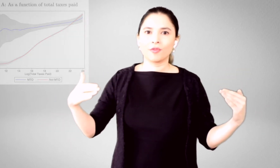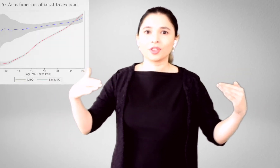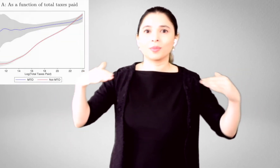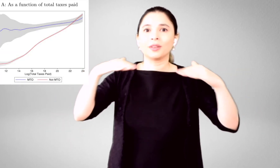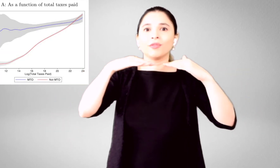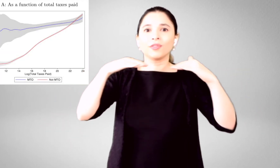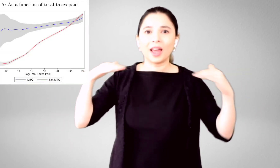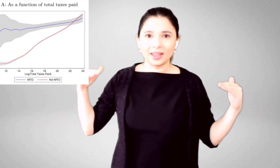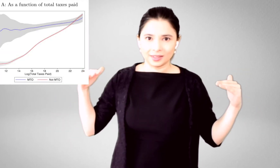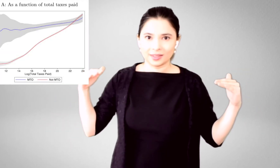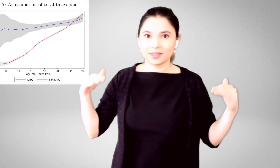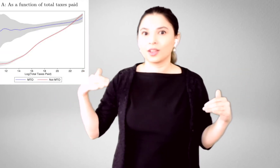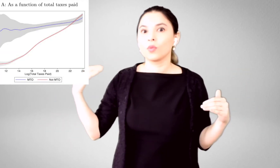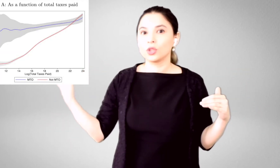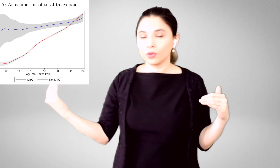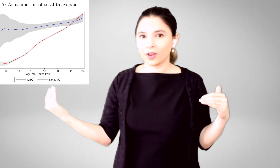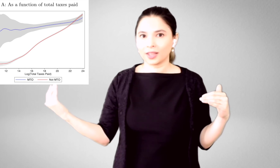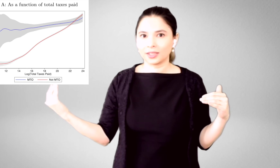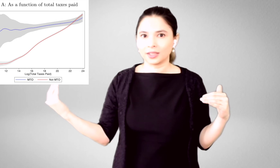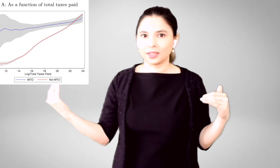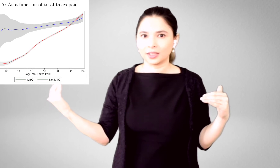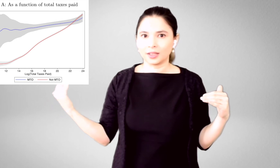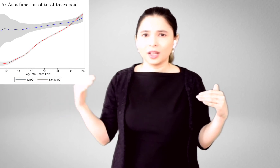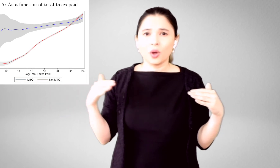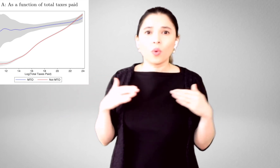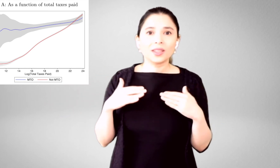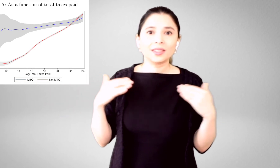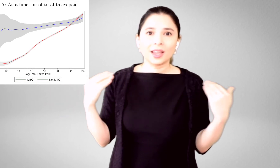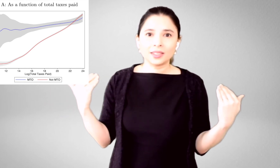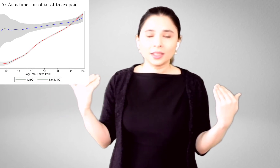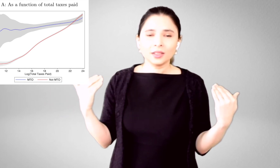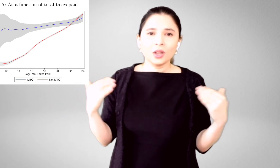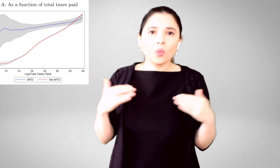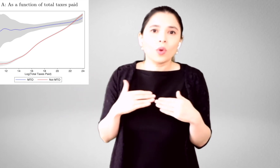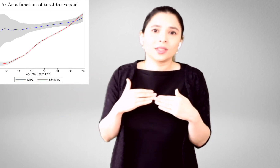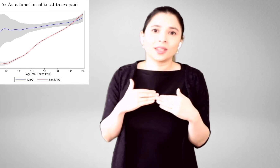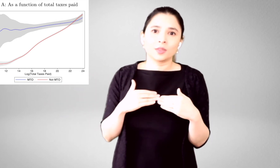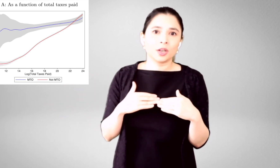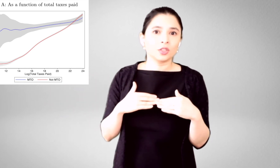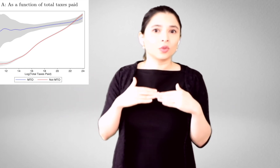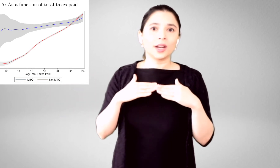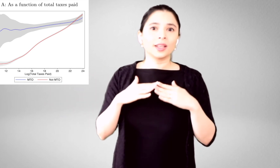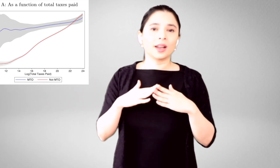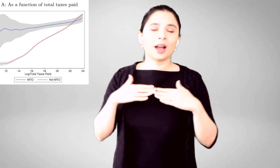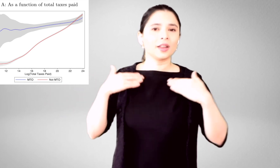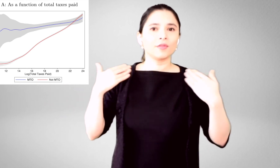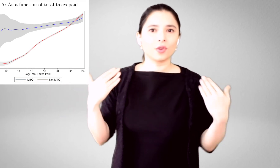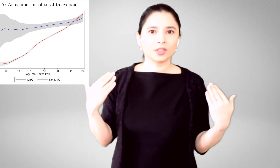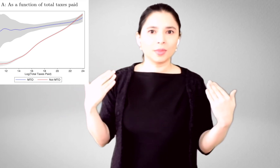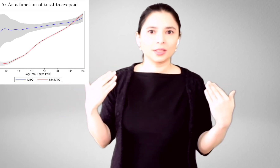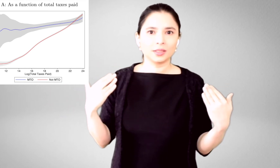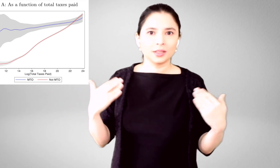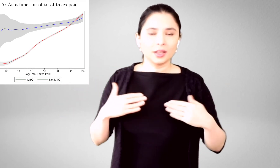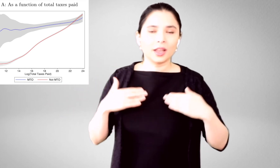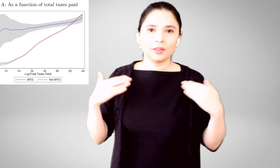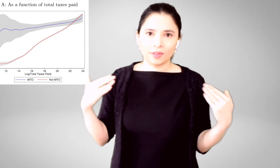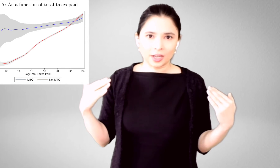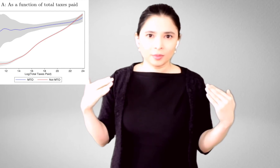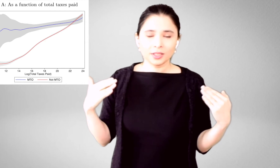enforcement flattens. And we do find that in the data. What's the idea? Once the taxpayer is already at a high-enforcement environment,